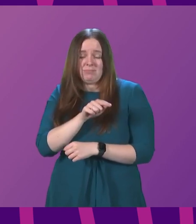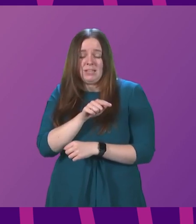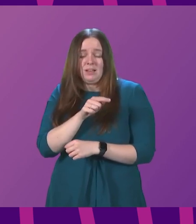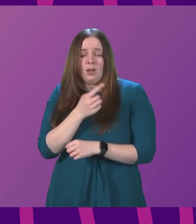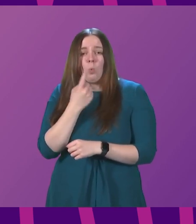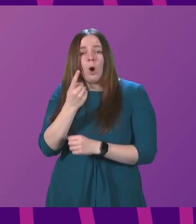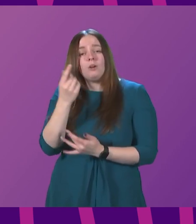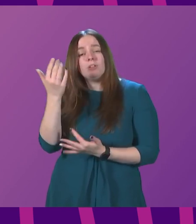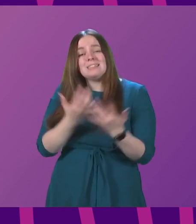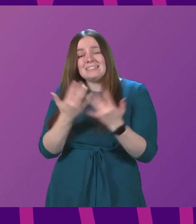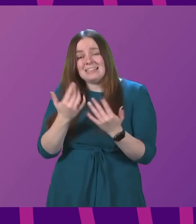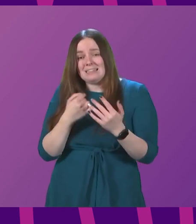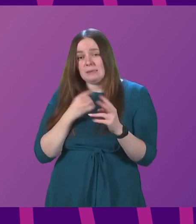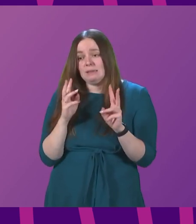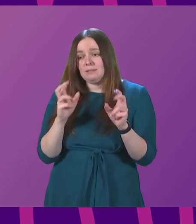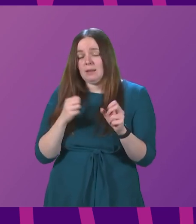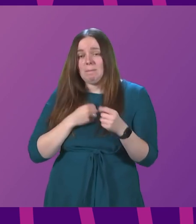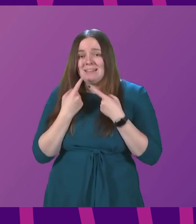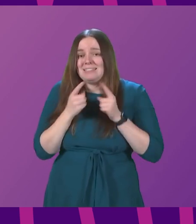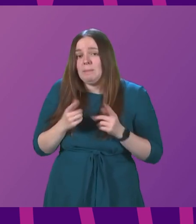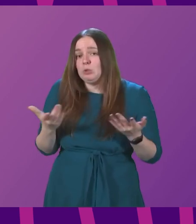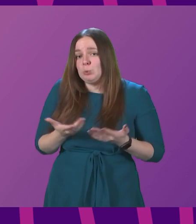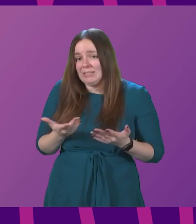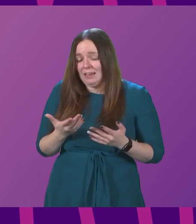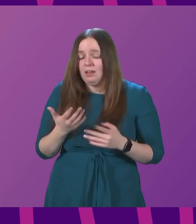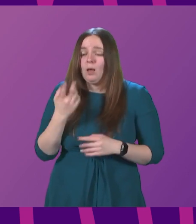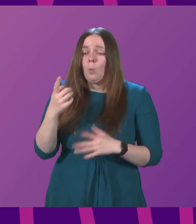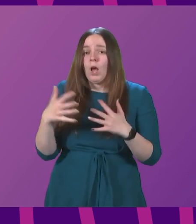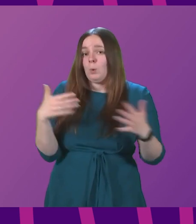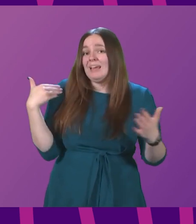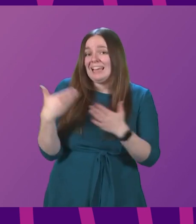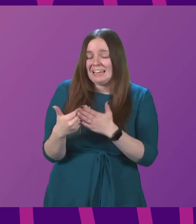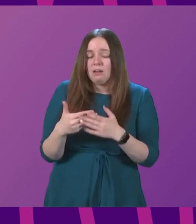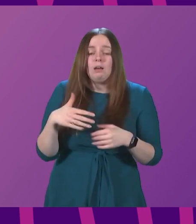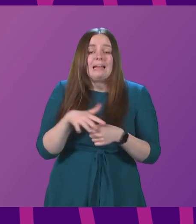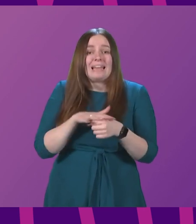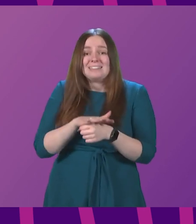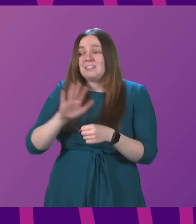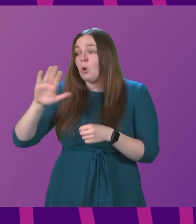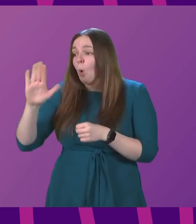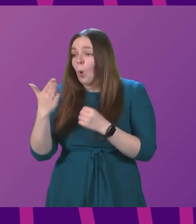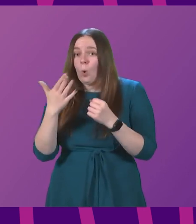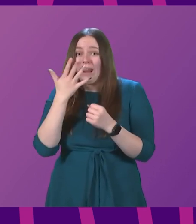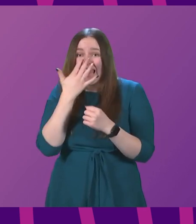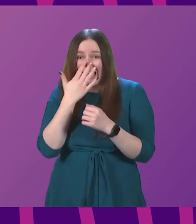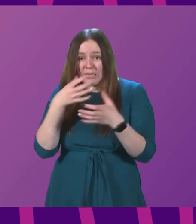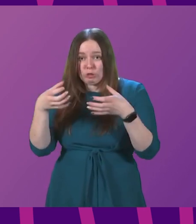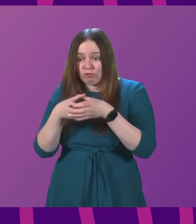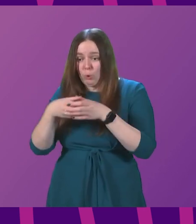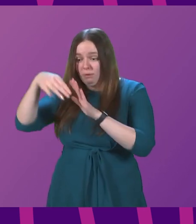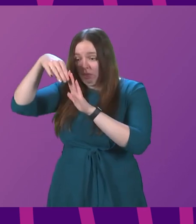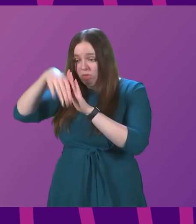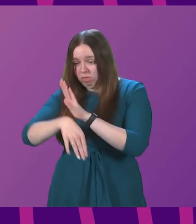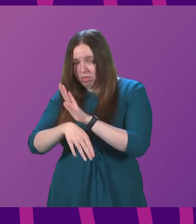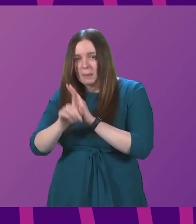statistics I cited in my statement today. In the past week, while cases in every other age group in our country have